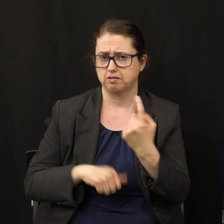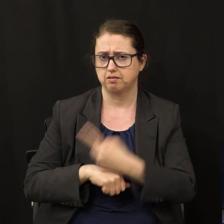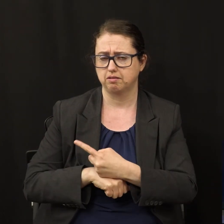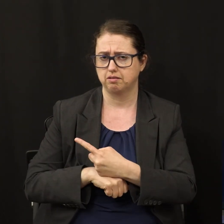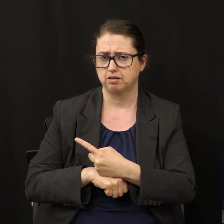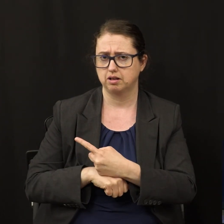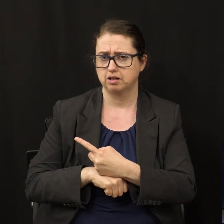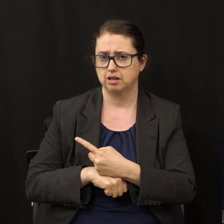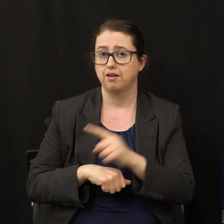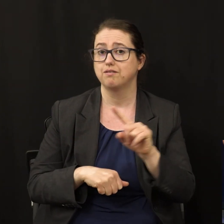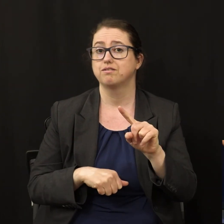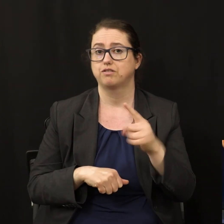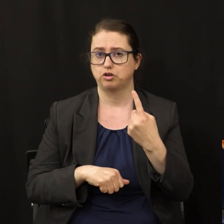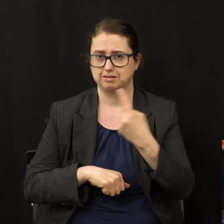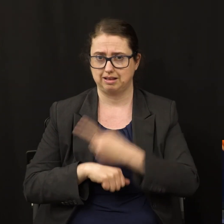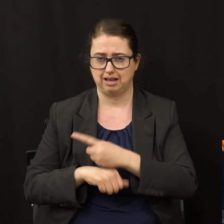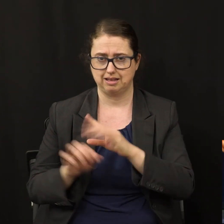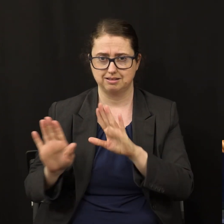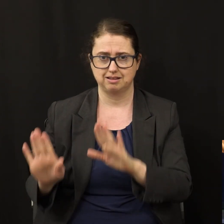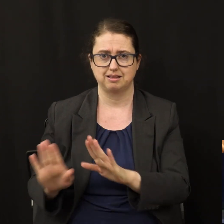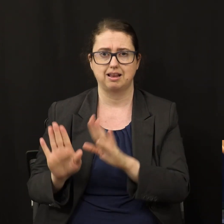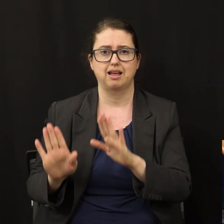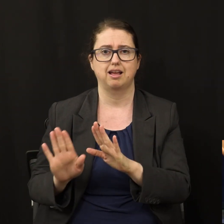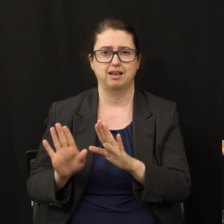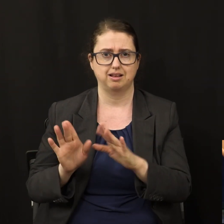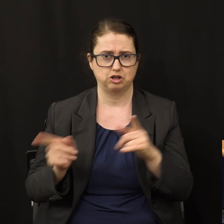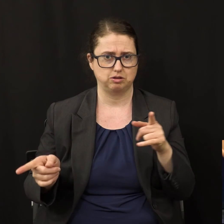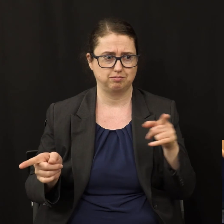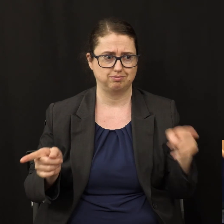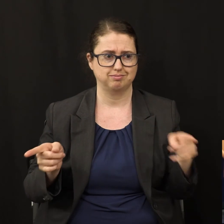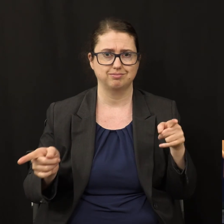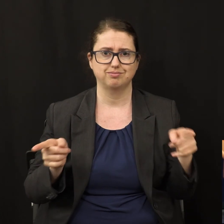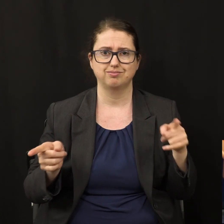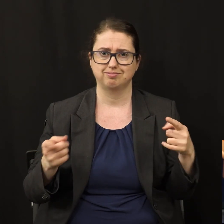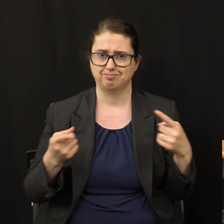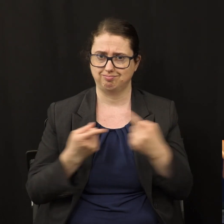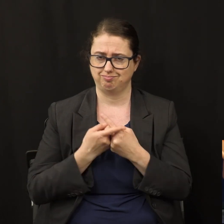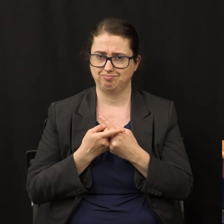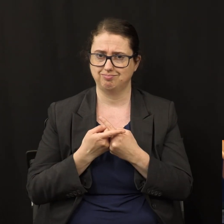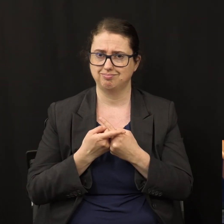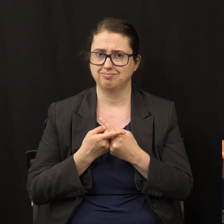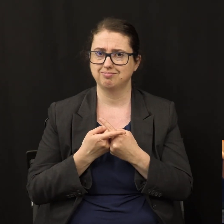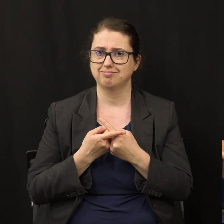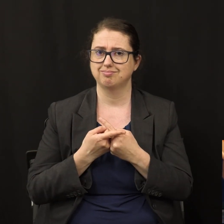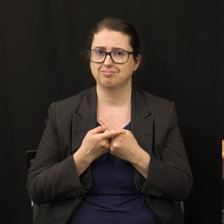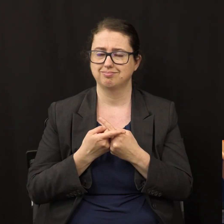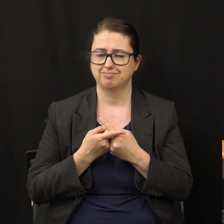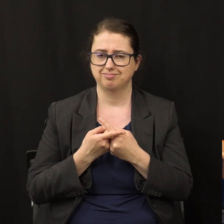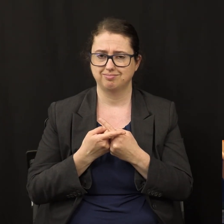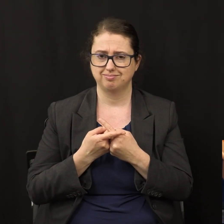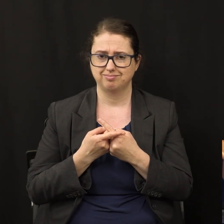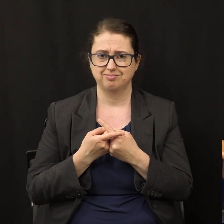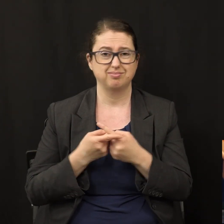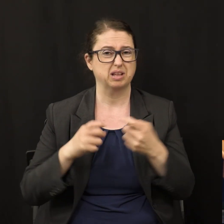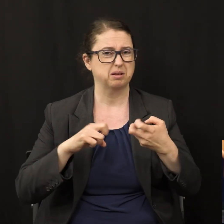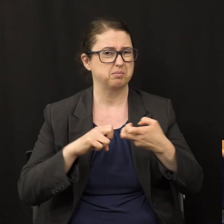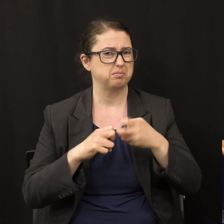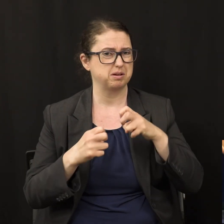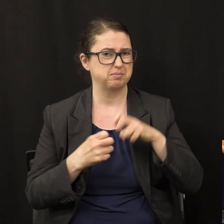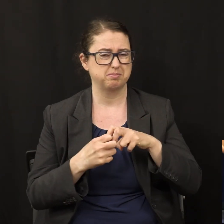the first day of the week Sunday see the contrast and the issue is is much larger than